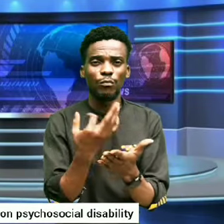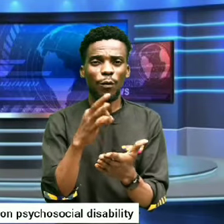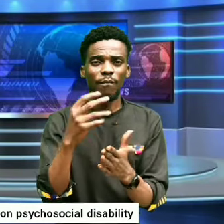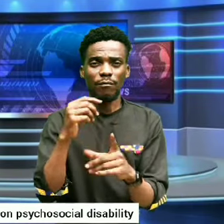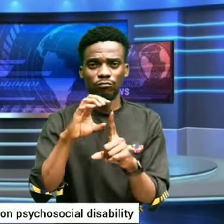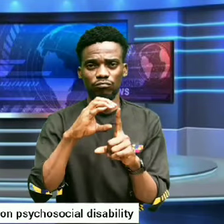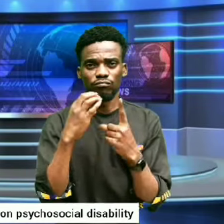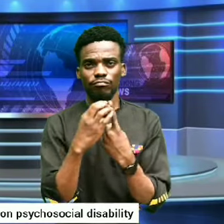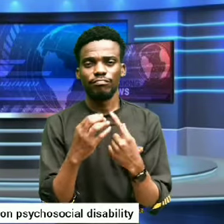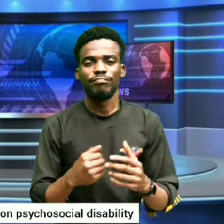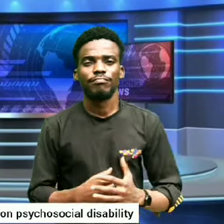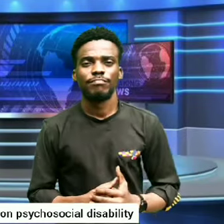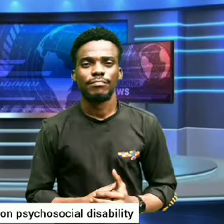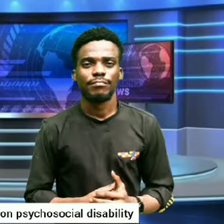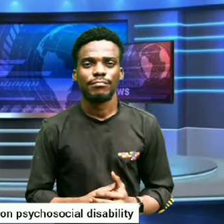condition.